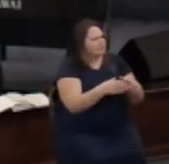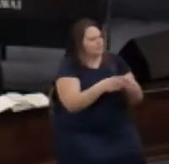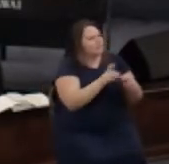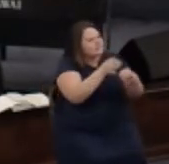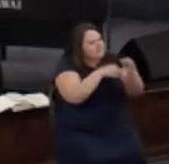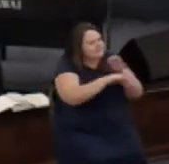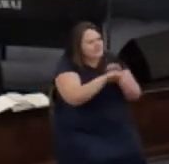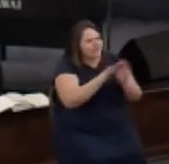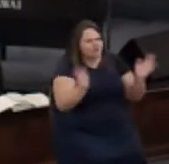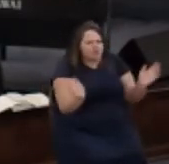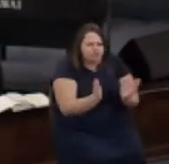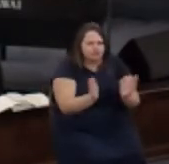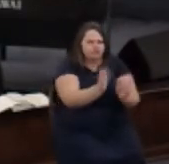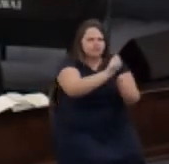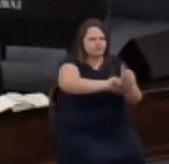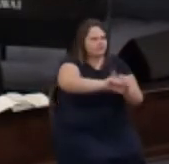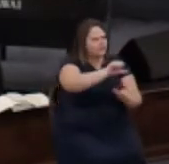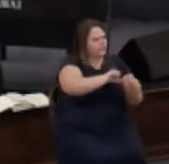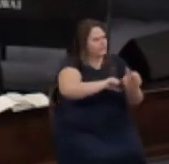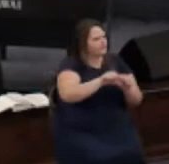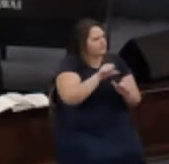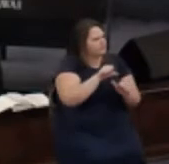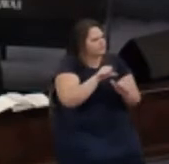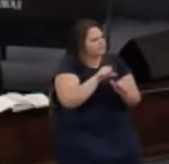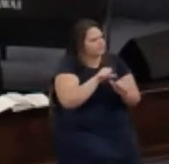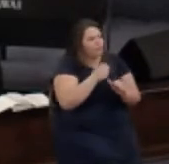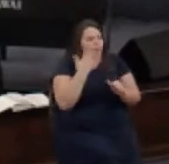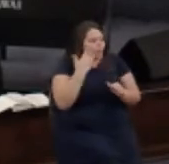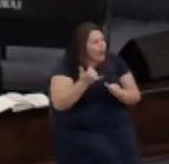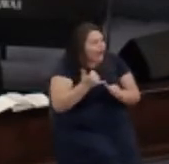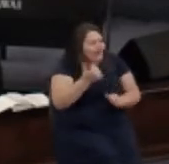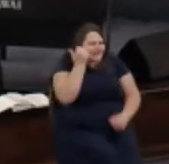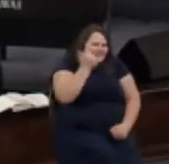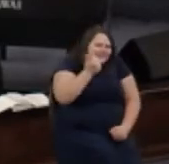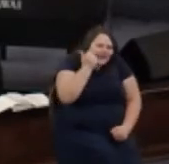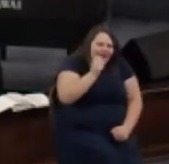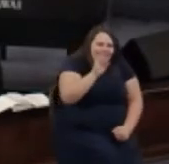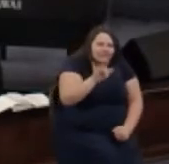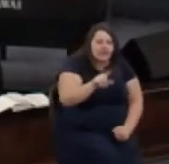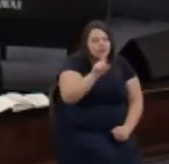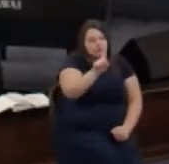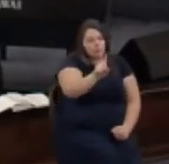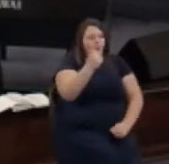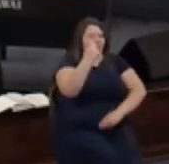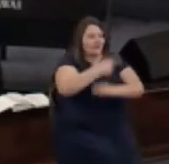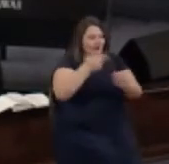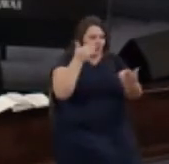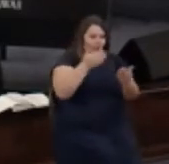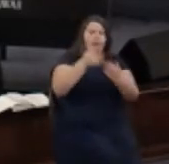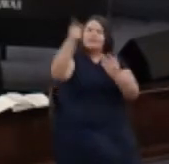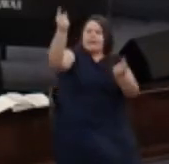encouraging one another because every day gets us one day closer to Christ coming back